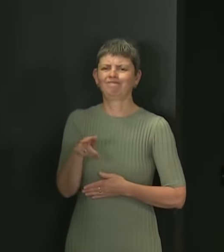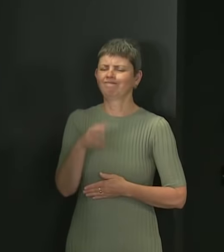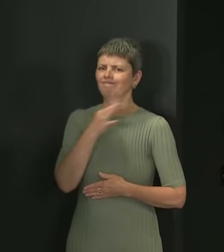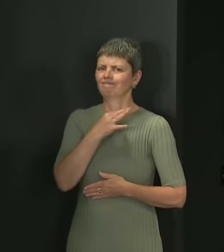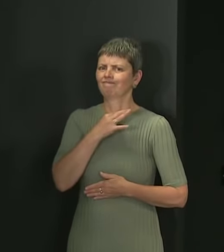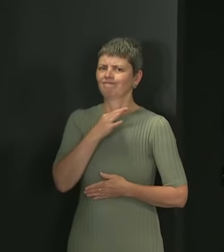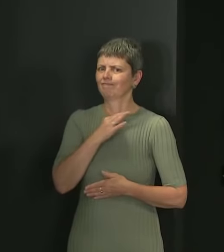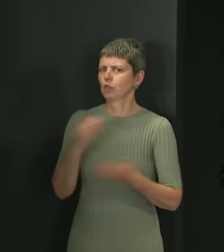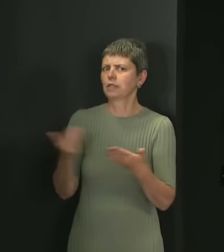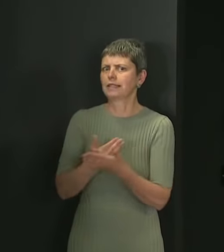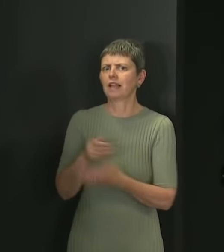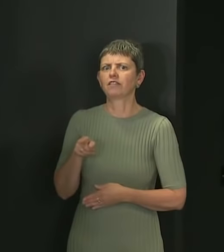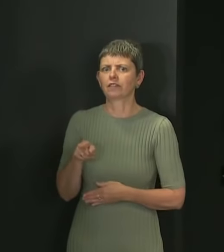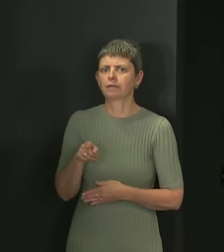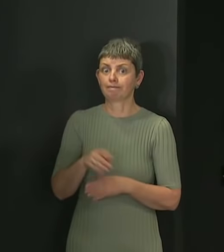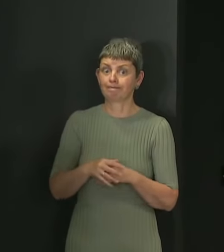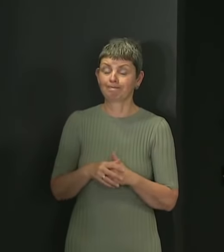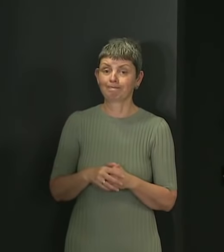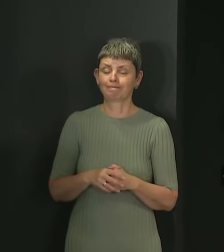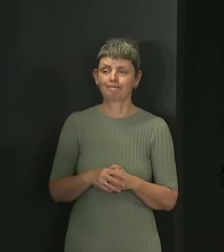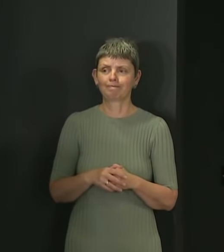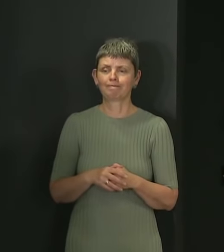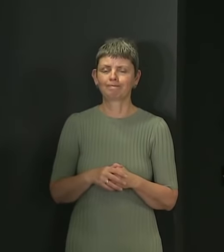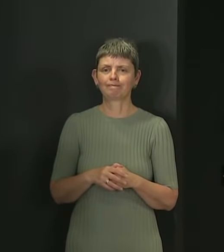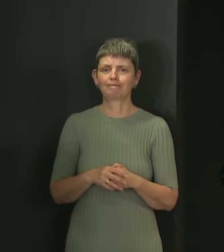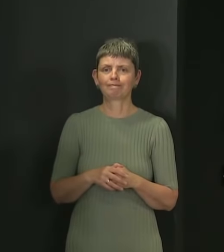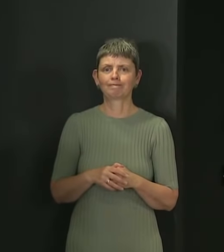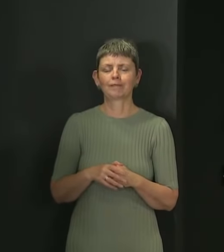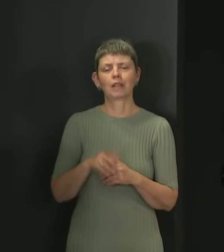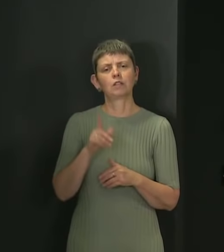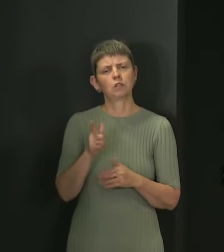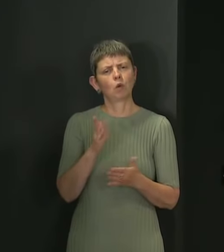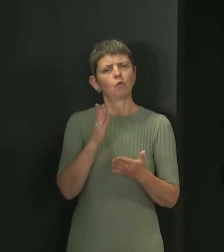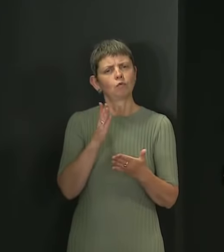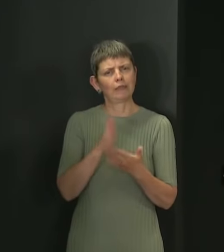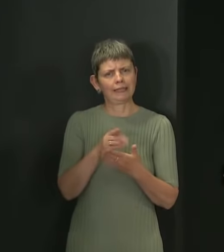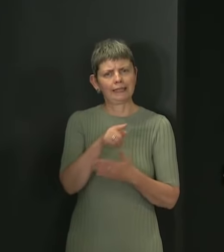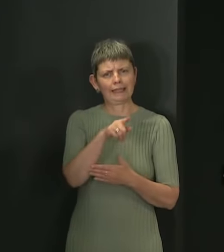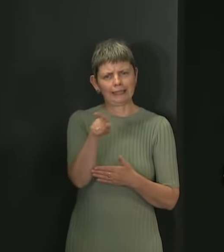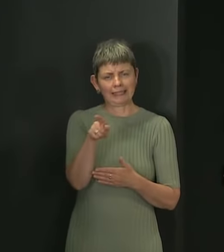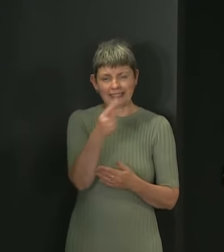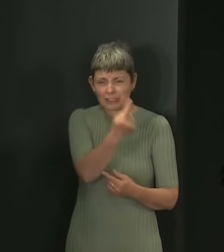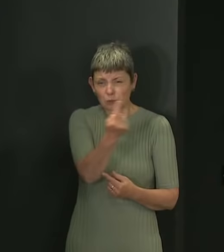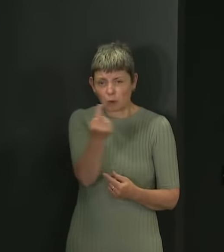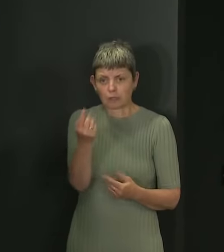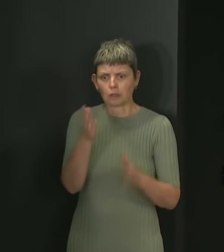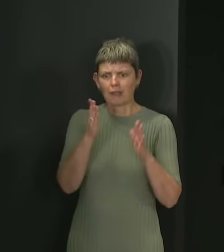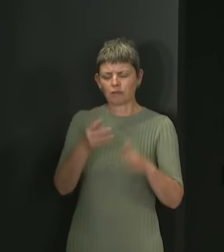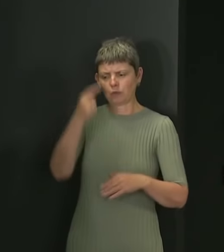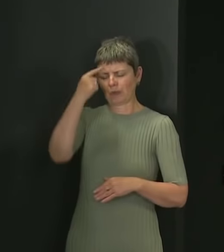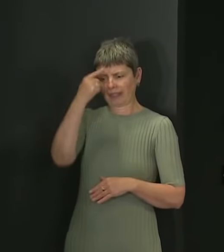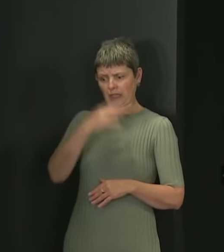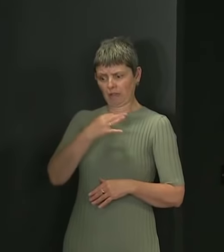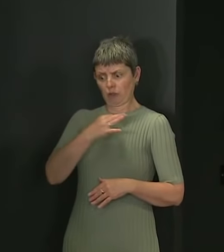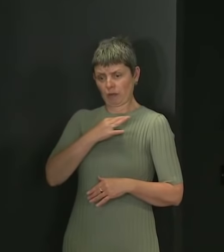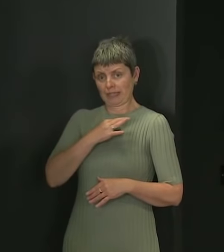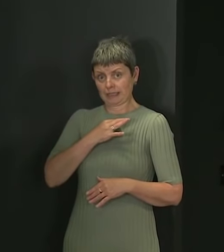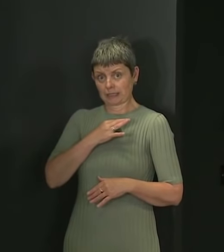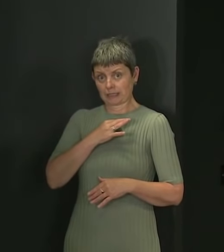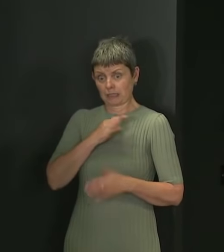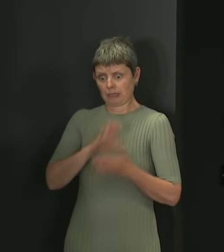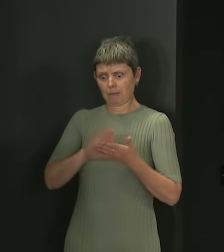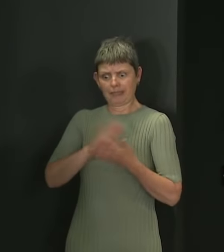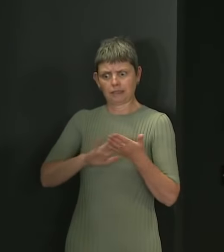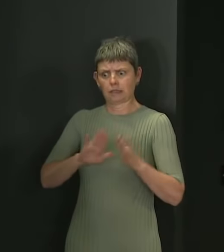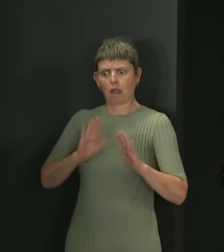to be because of the risk that I would associate with that just now. It's about trying to limit your exposure as much as possible to reduce your